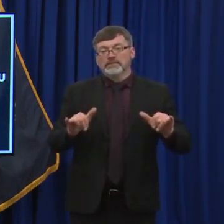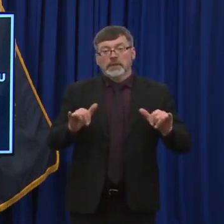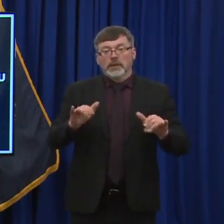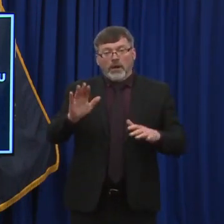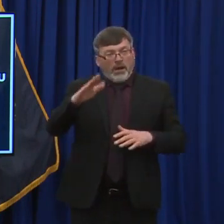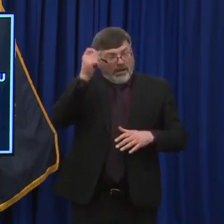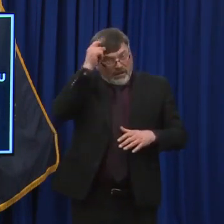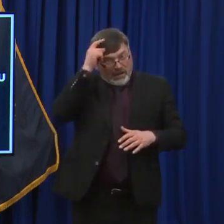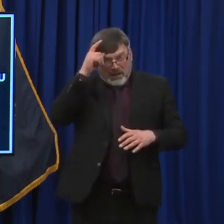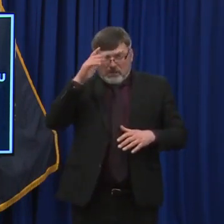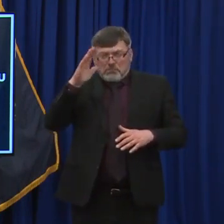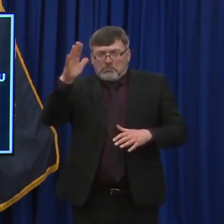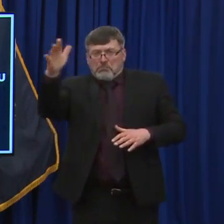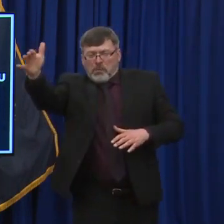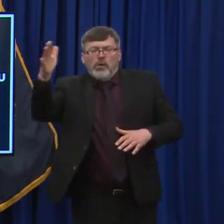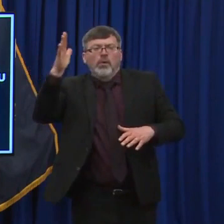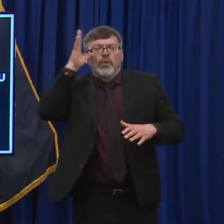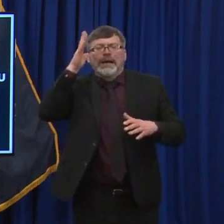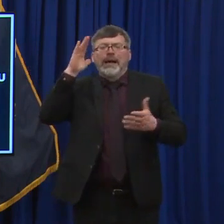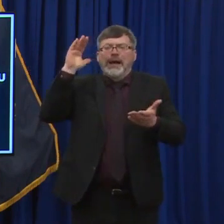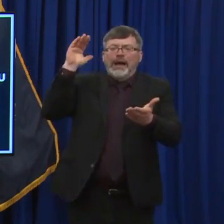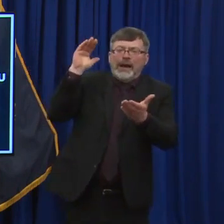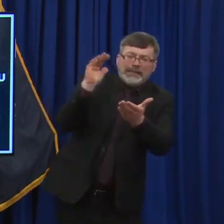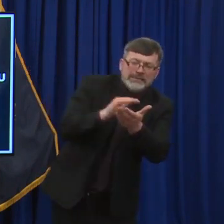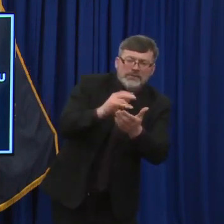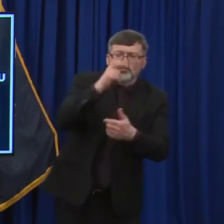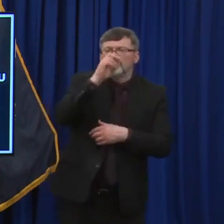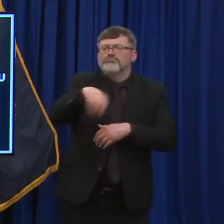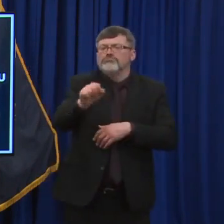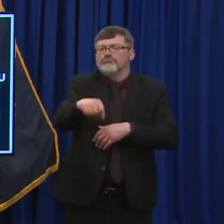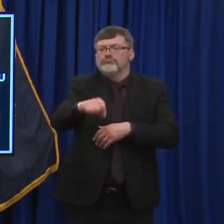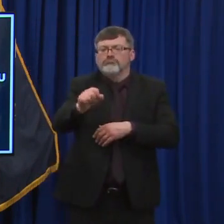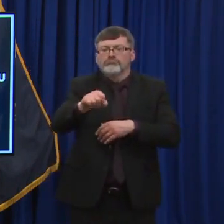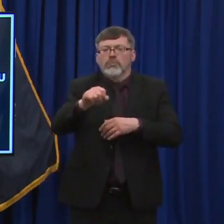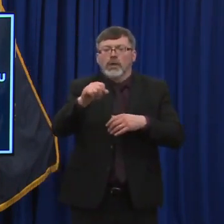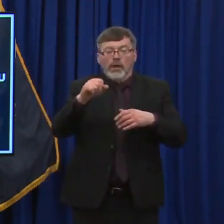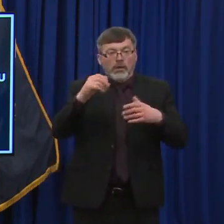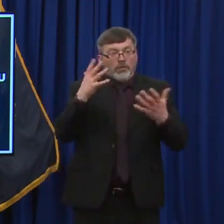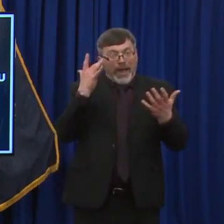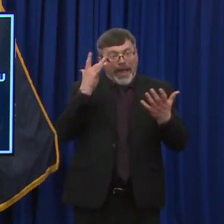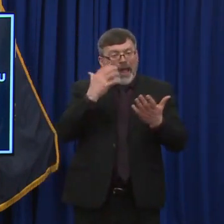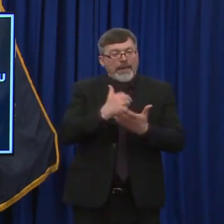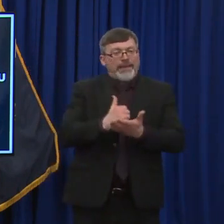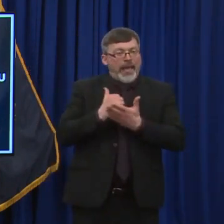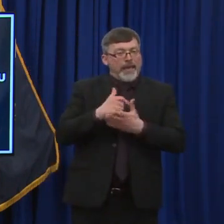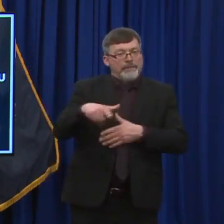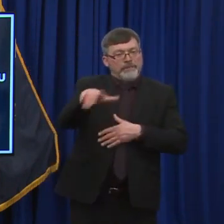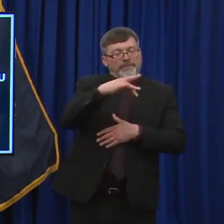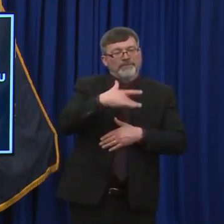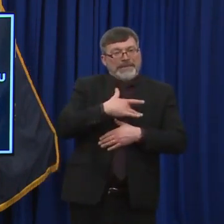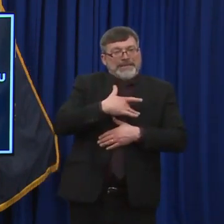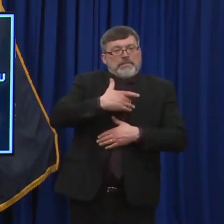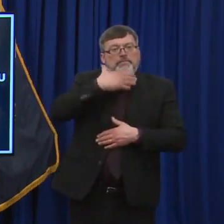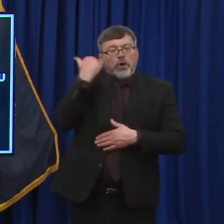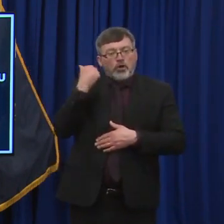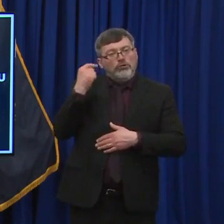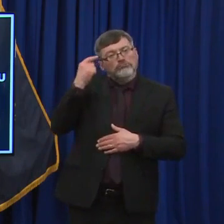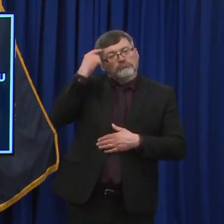of the emotional mental strain that people are feeling now a year plus into this pandemic.